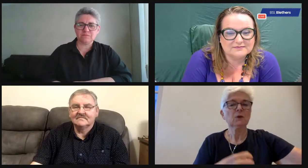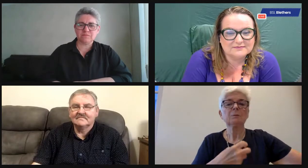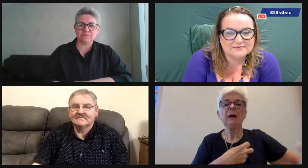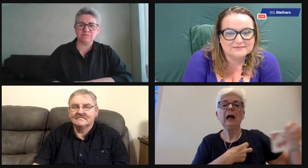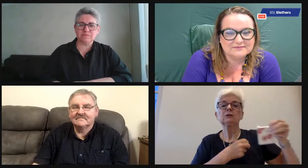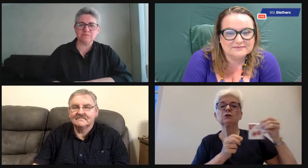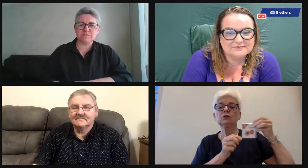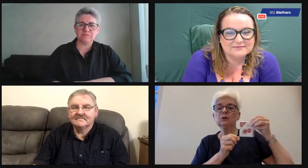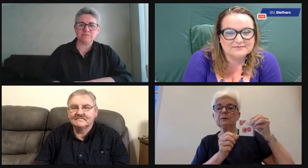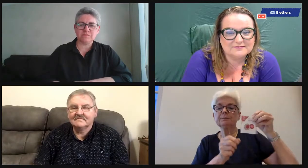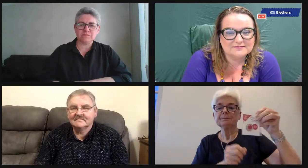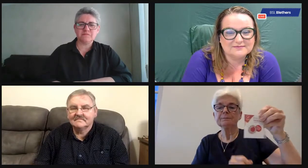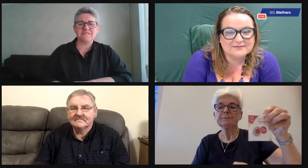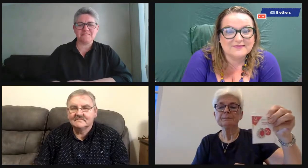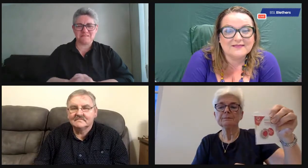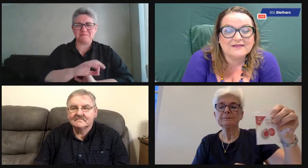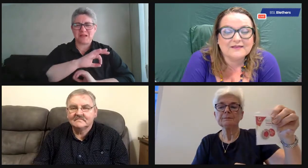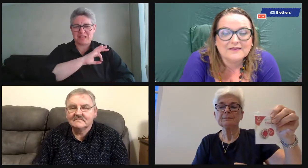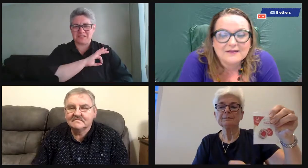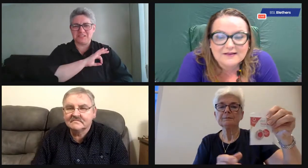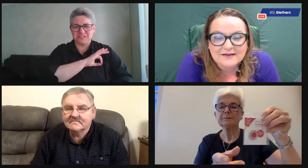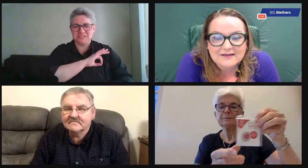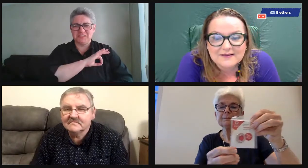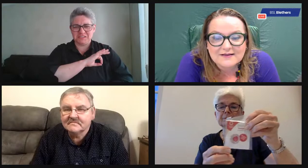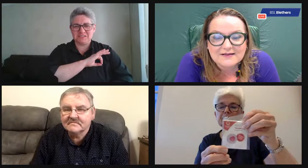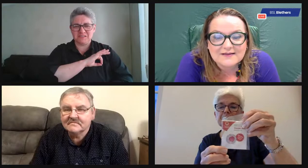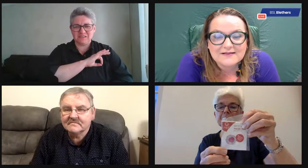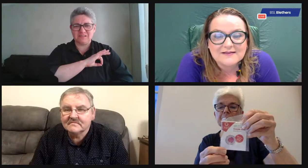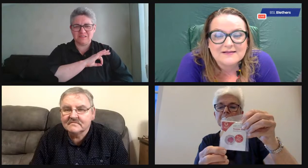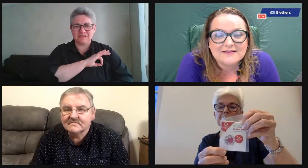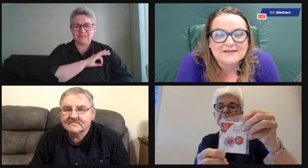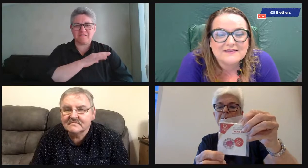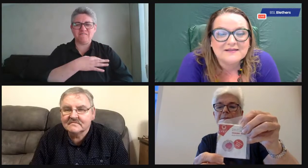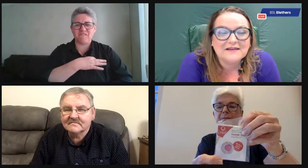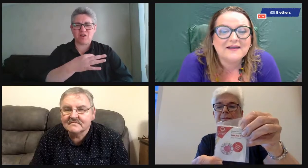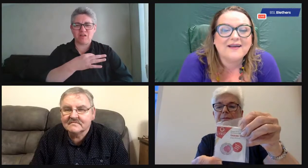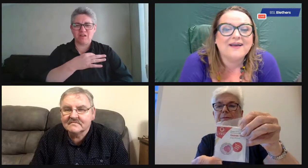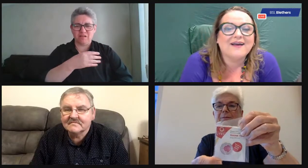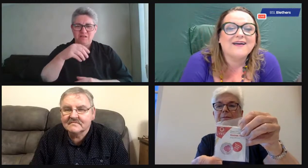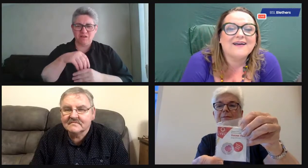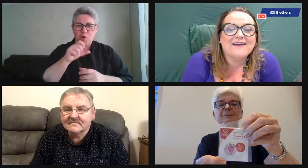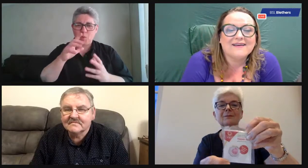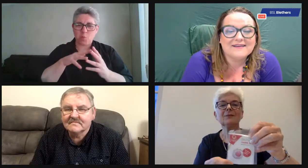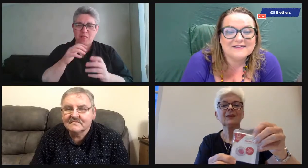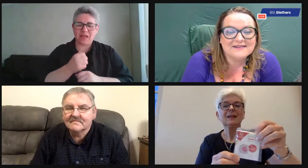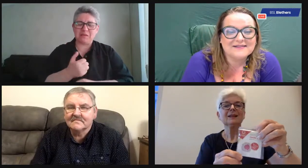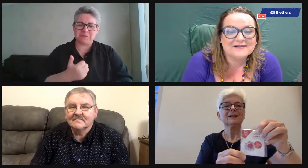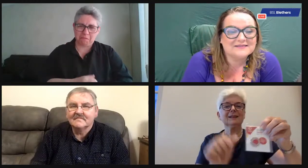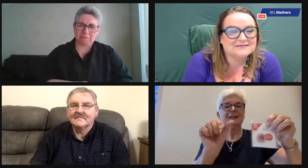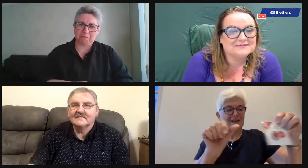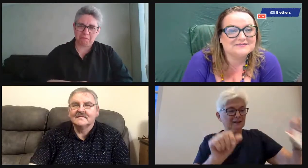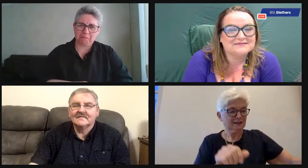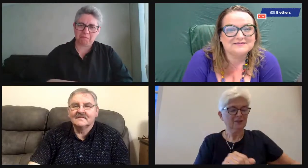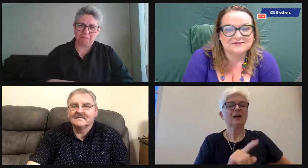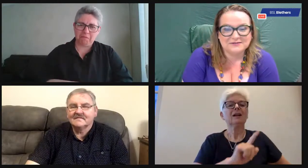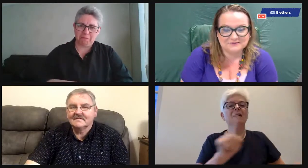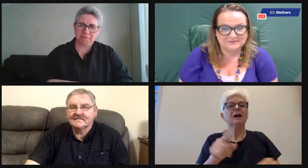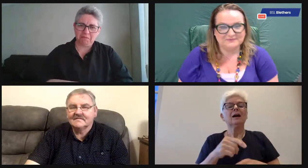this. Let me show you. This is my security. This is my badge. My thank you badge. With Commonwealth Games